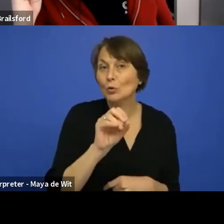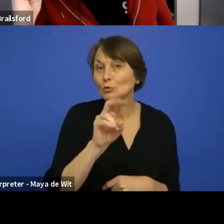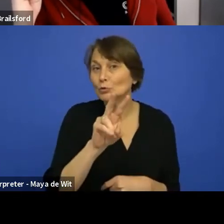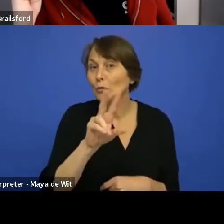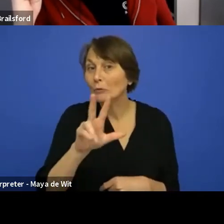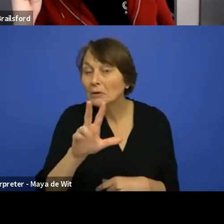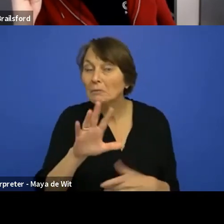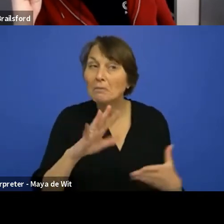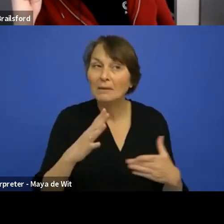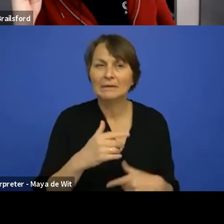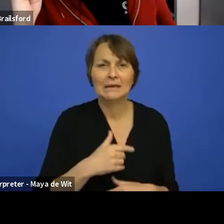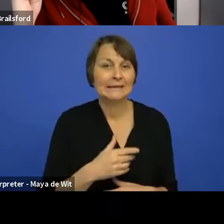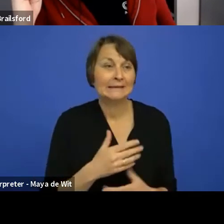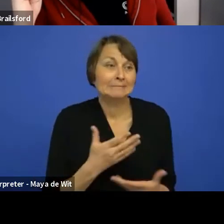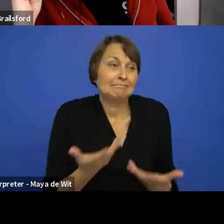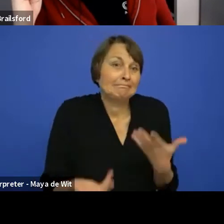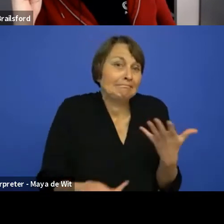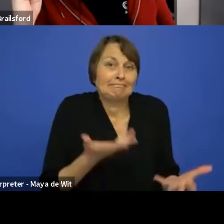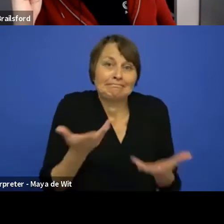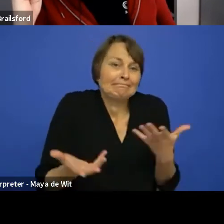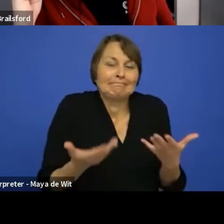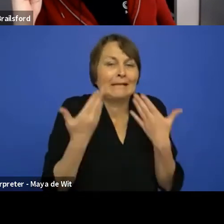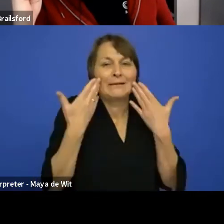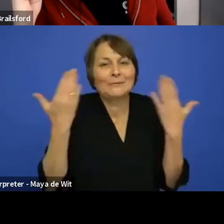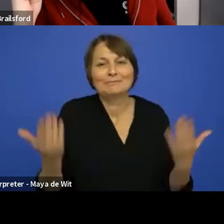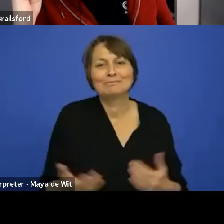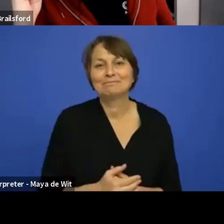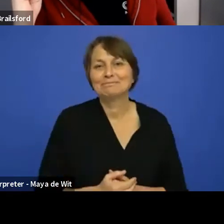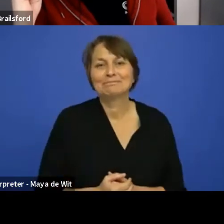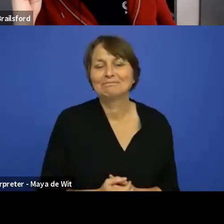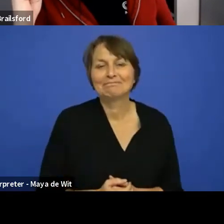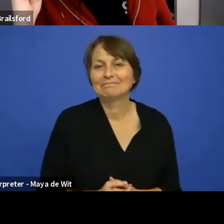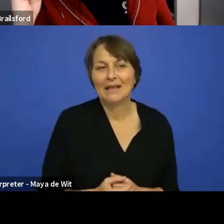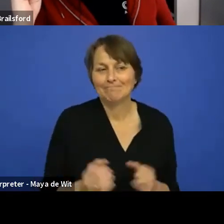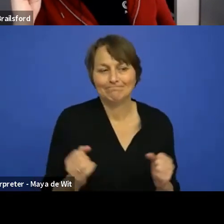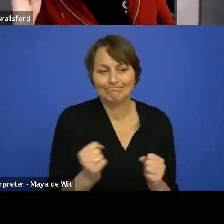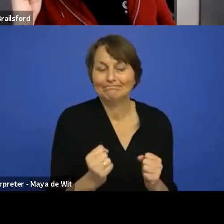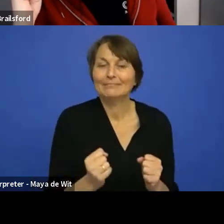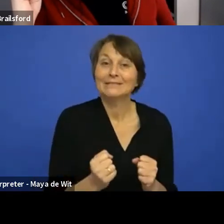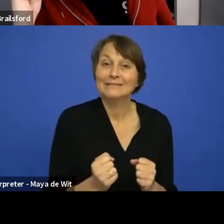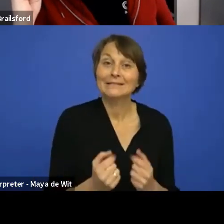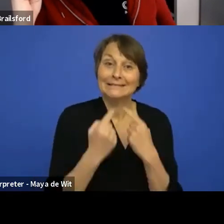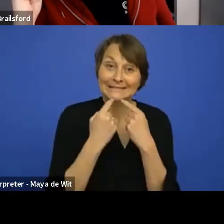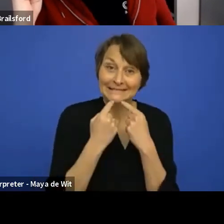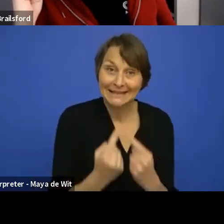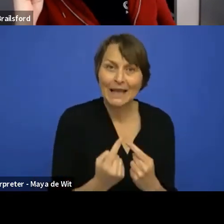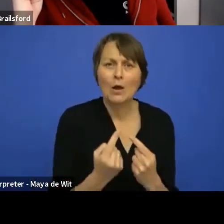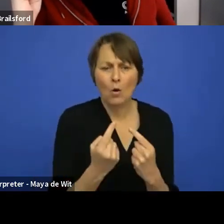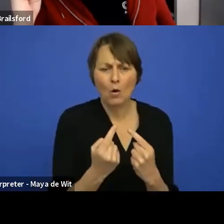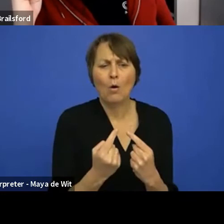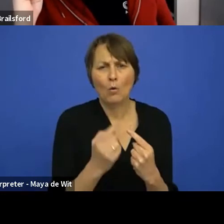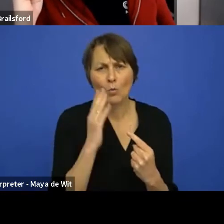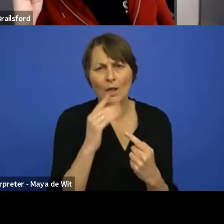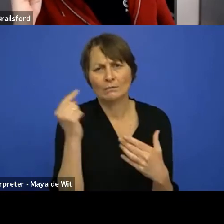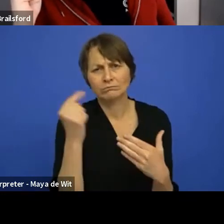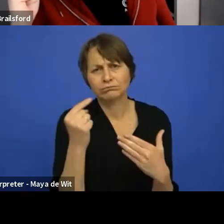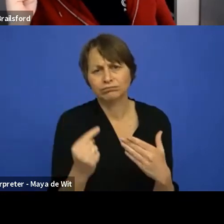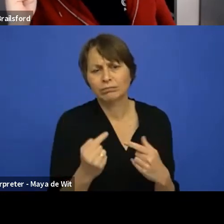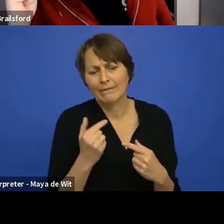but I mean, it's, yeah, it's a, it's an impossible task to, to give anything, uh, very precise at this time. But hopefully